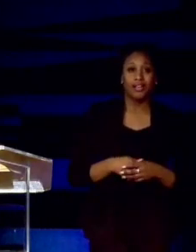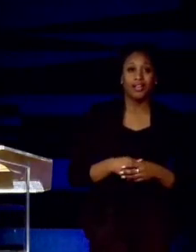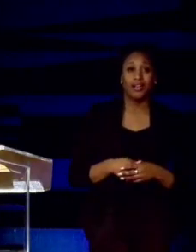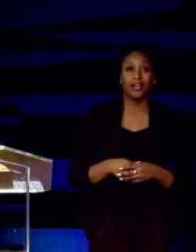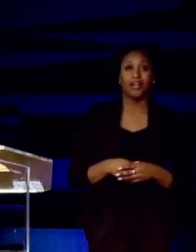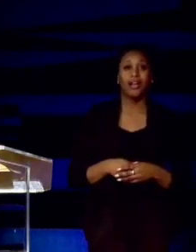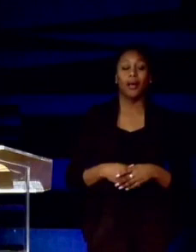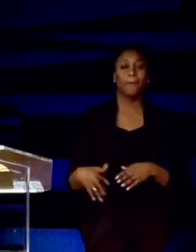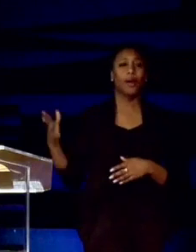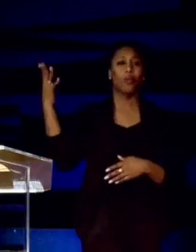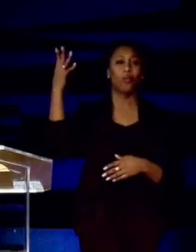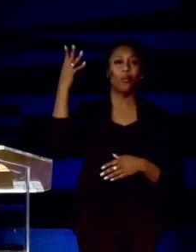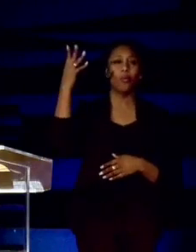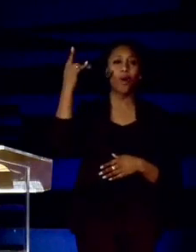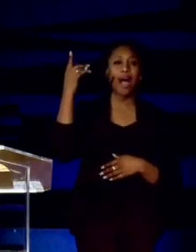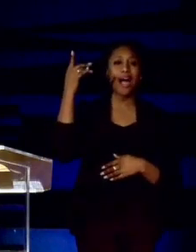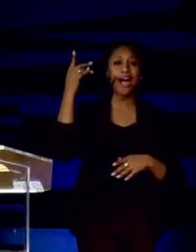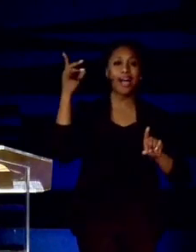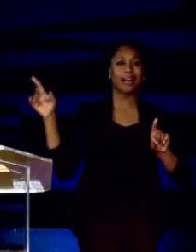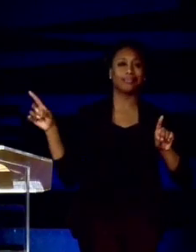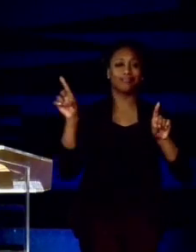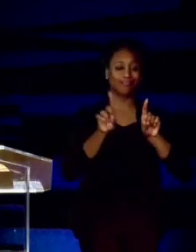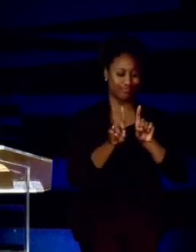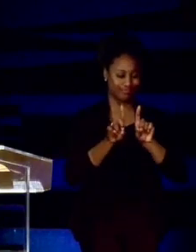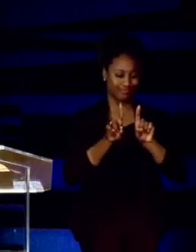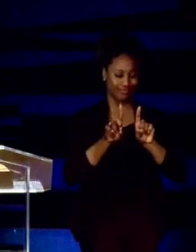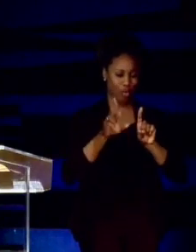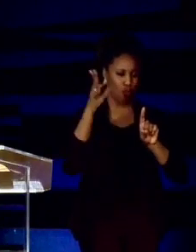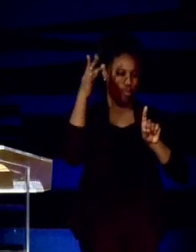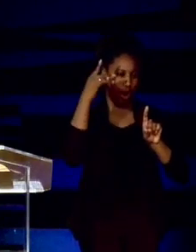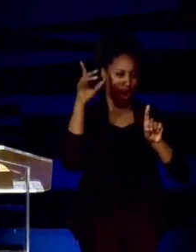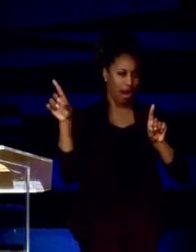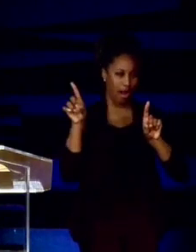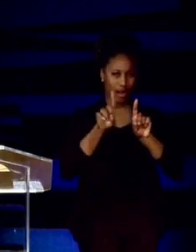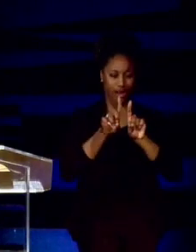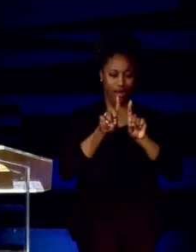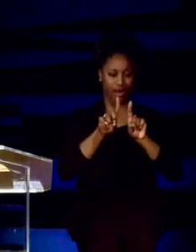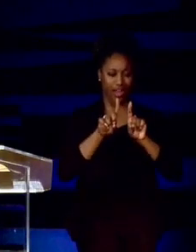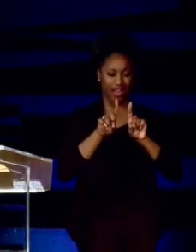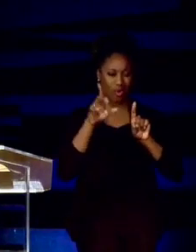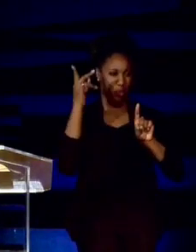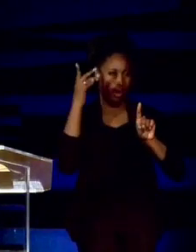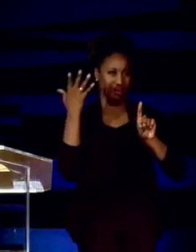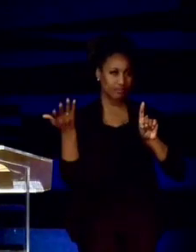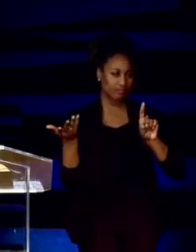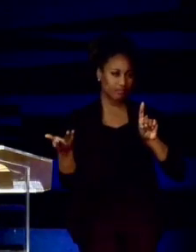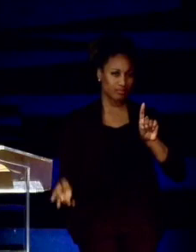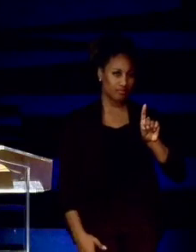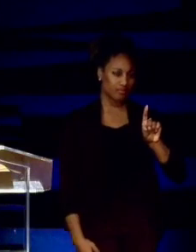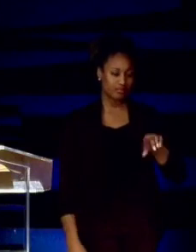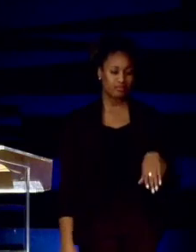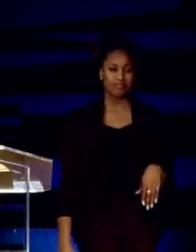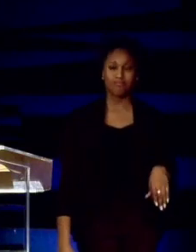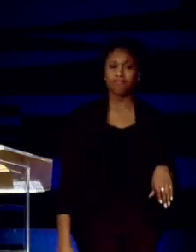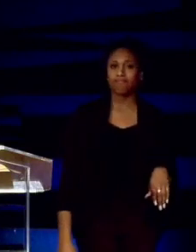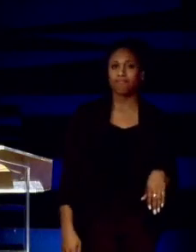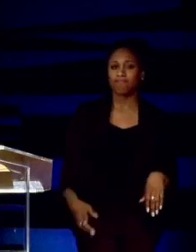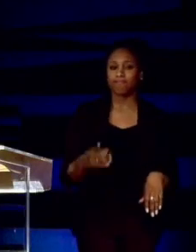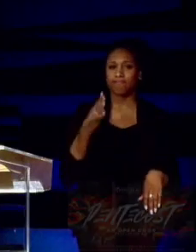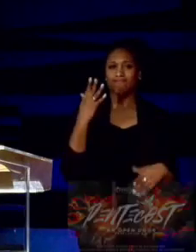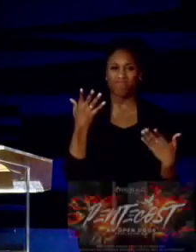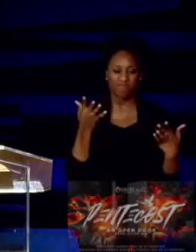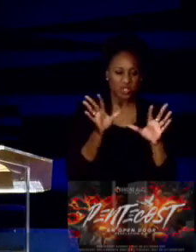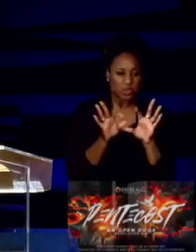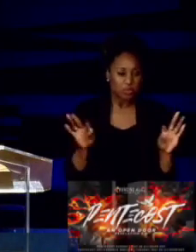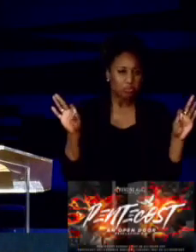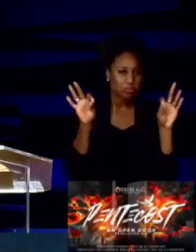stand side by side? Why is this? Because now this has to be important